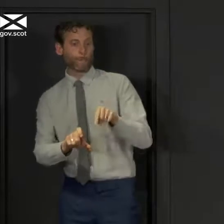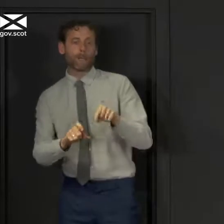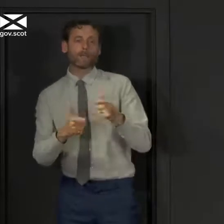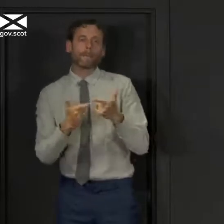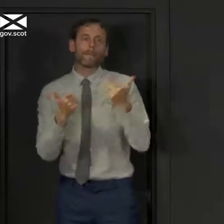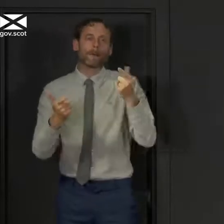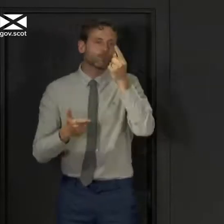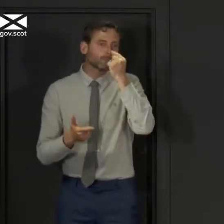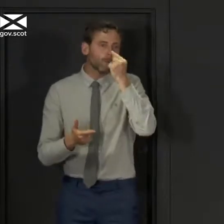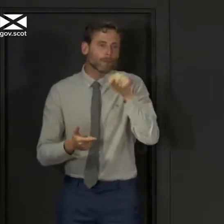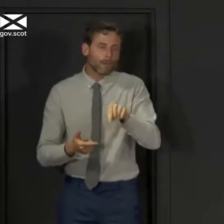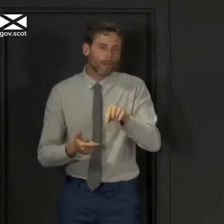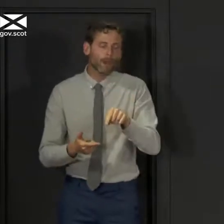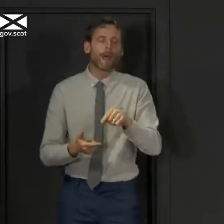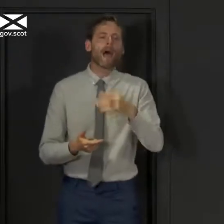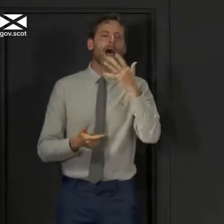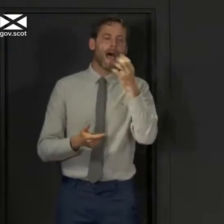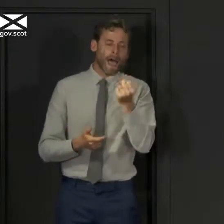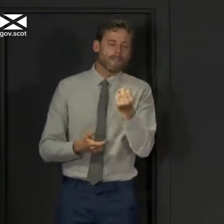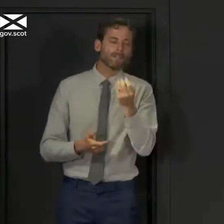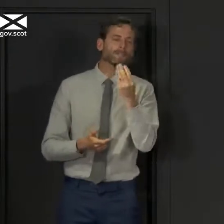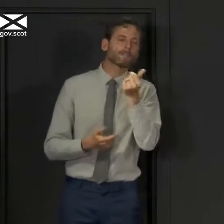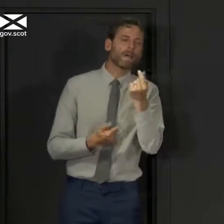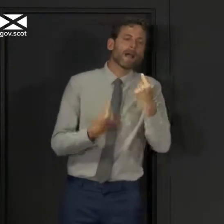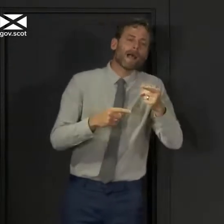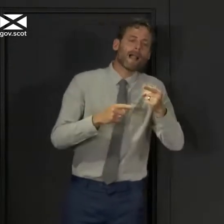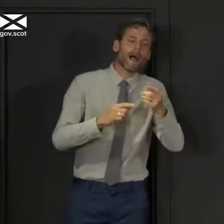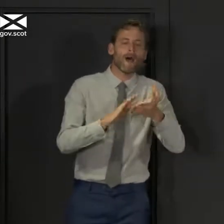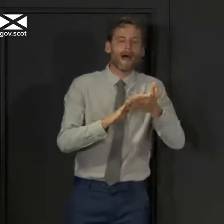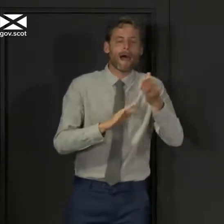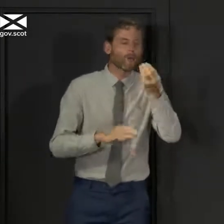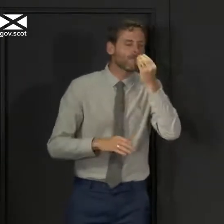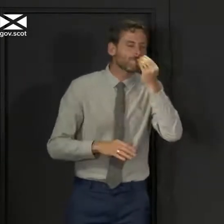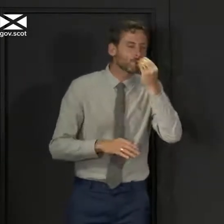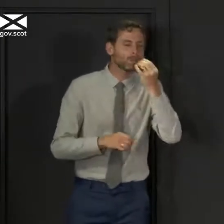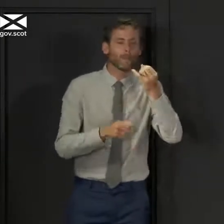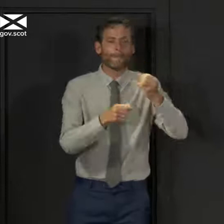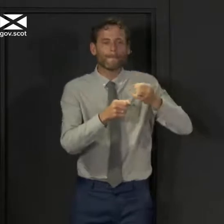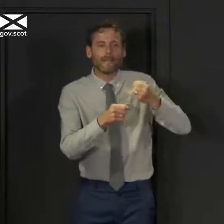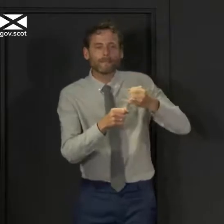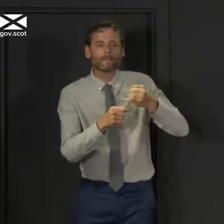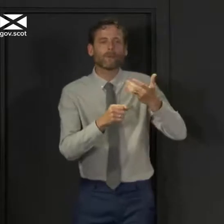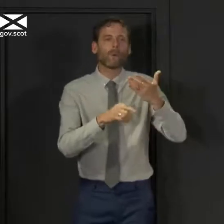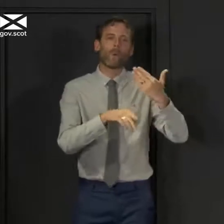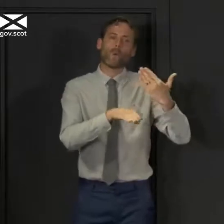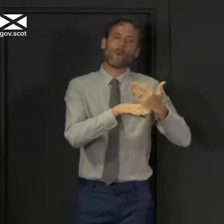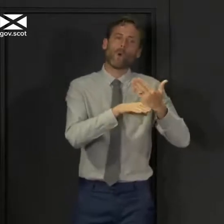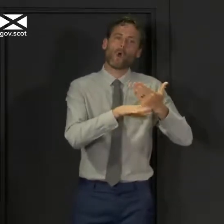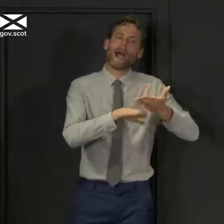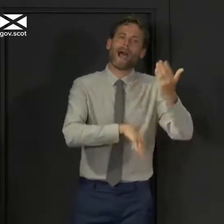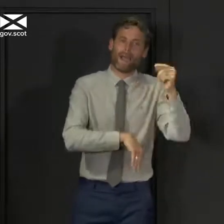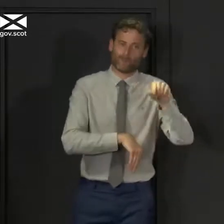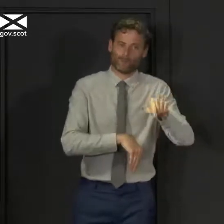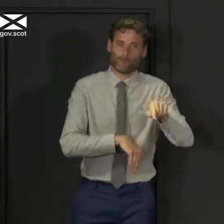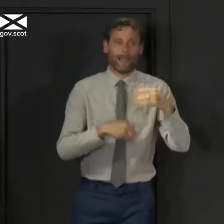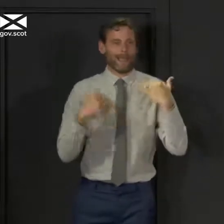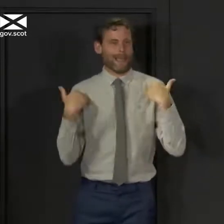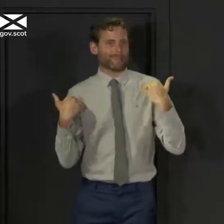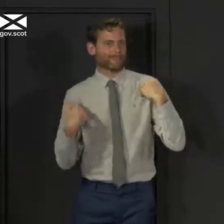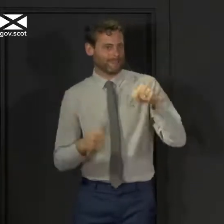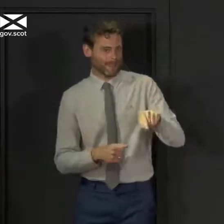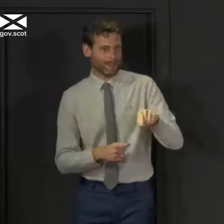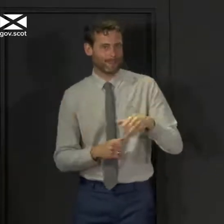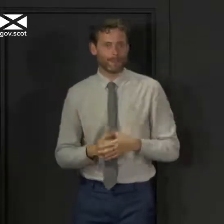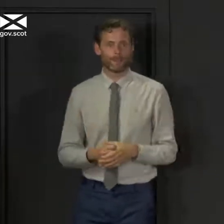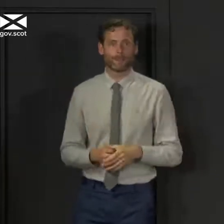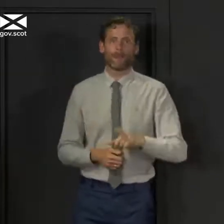always been exceptions to that, going out for food and medicine, going to essential work that you can't do at home and exercise. What we are